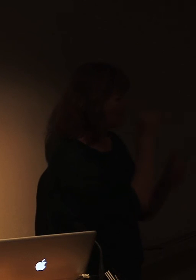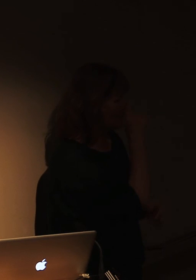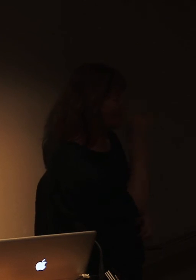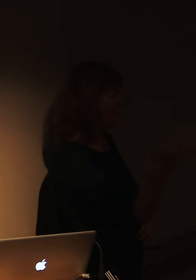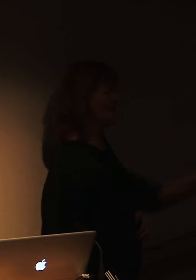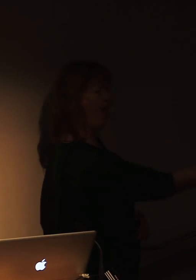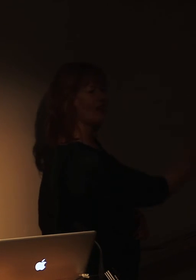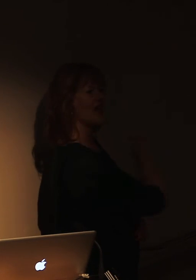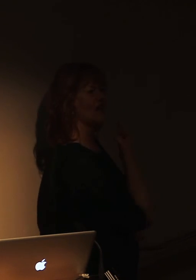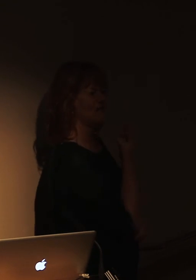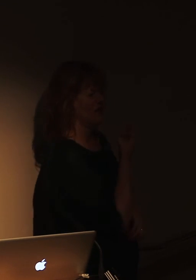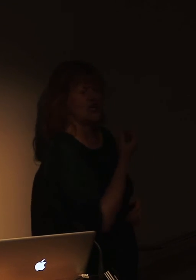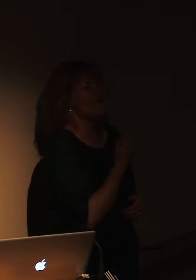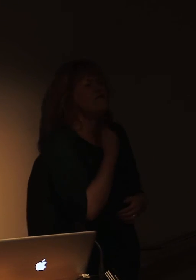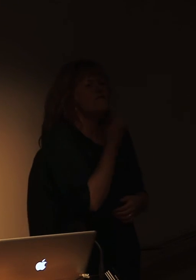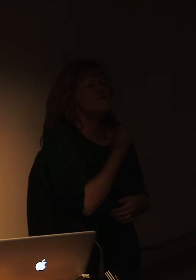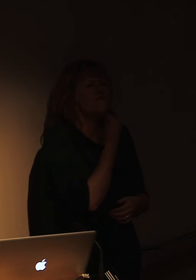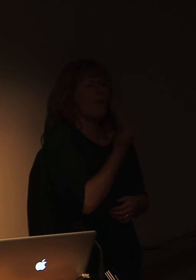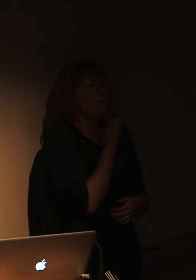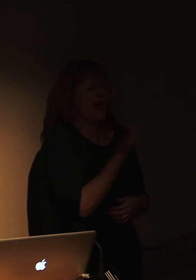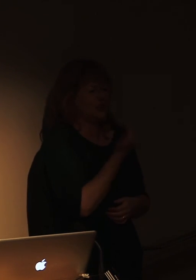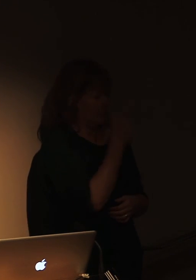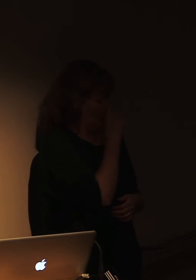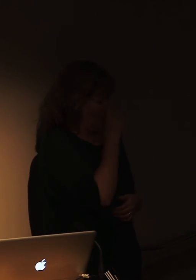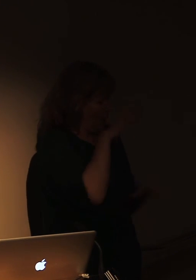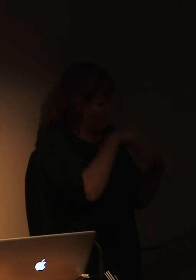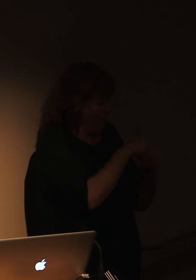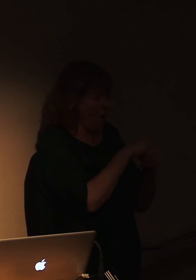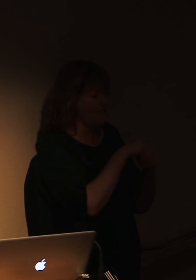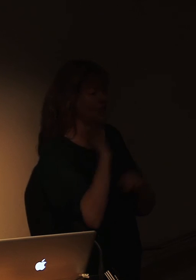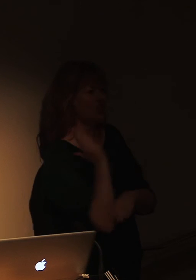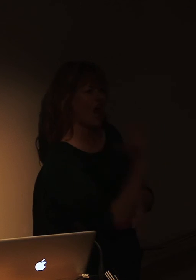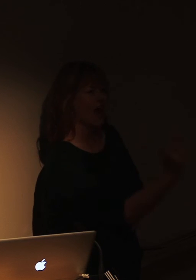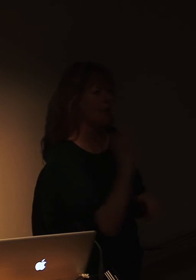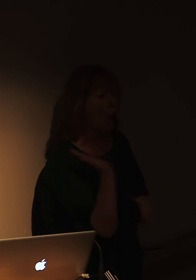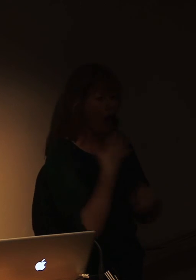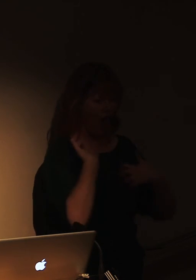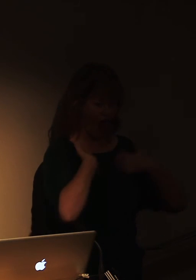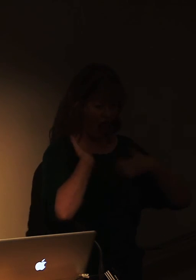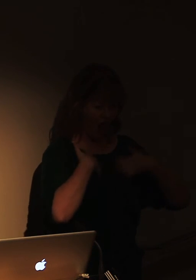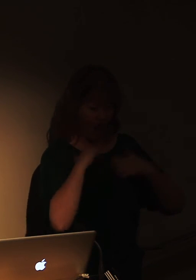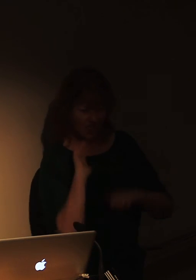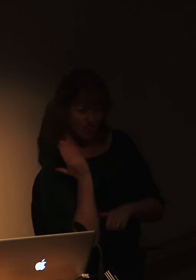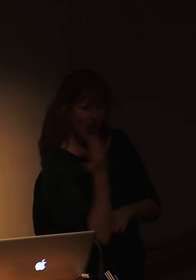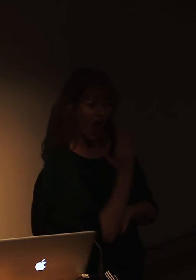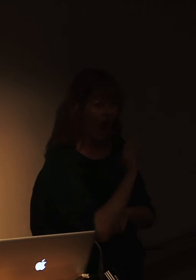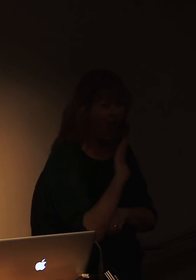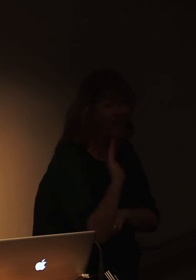no one was doing much on sharks. Everybody's fascinated by sharks because you have an idea about sharks before